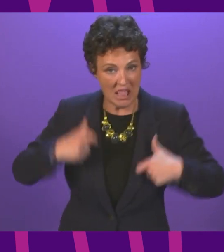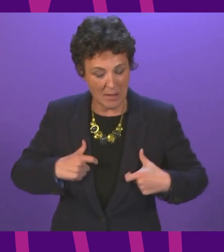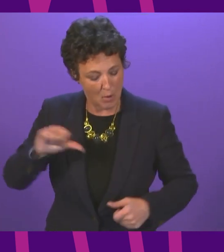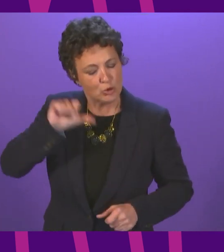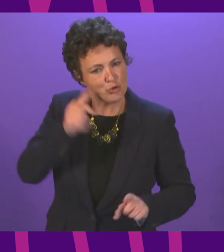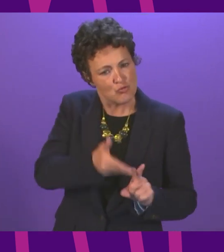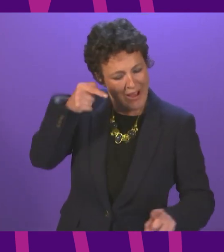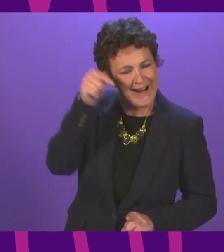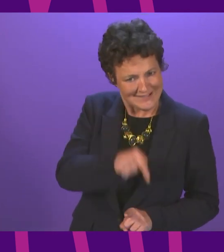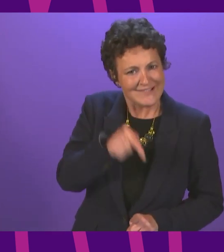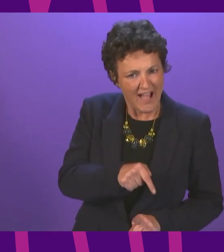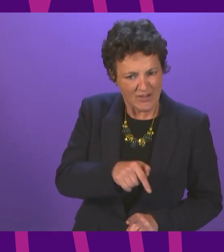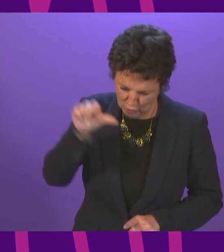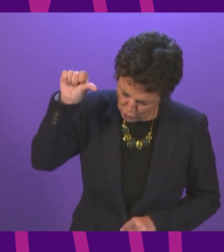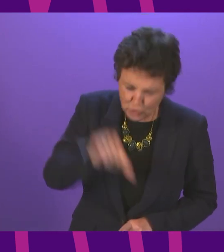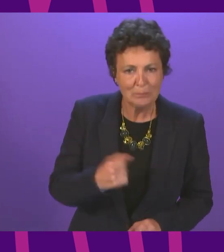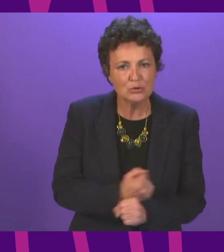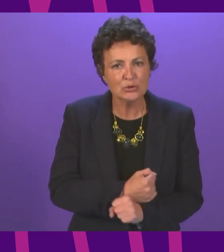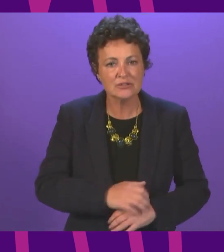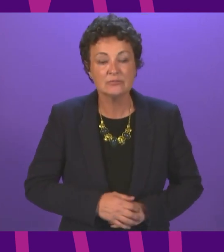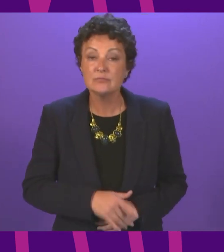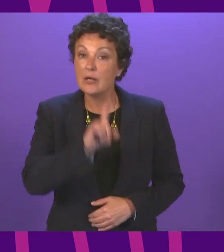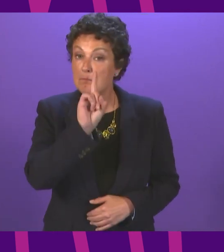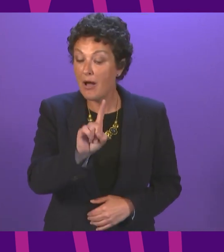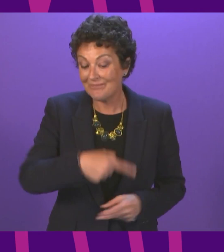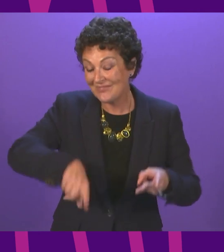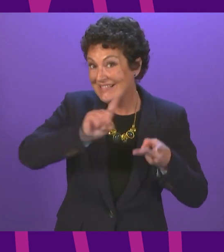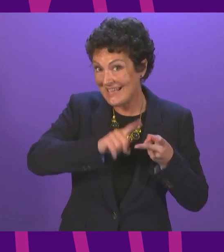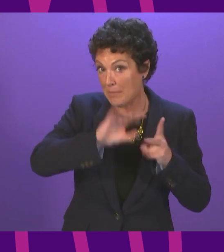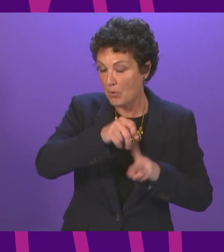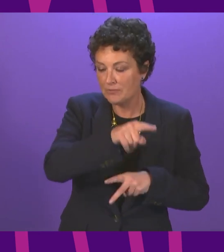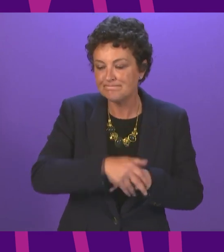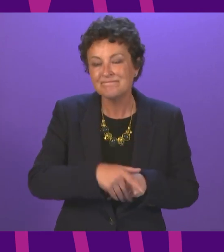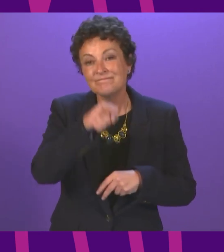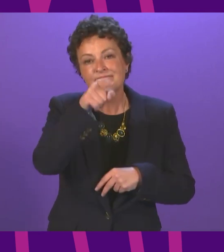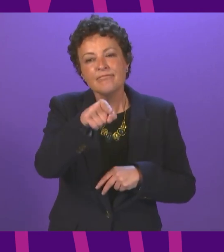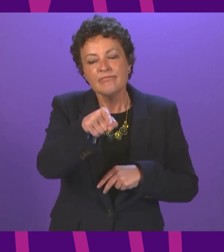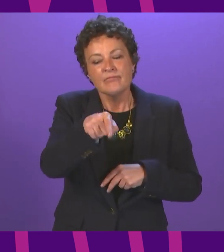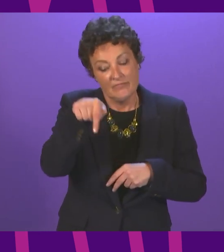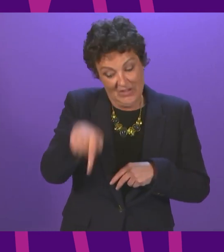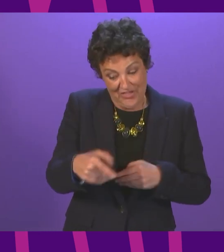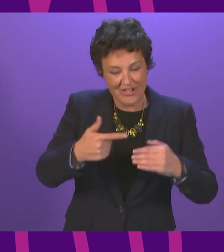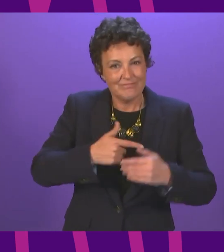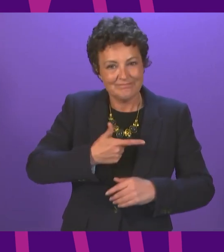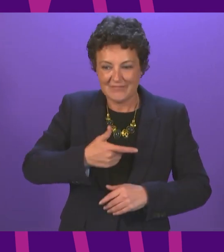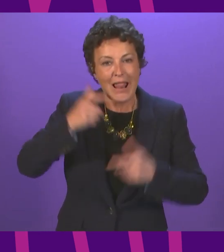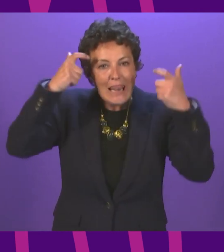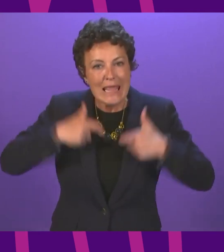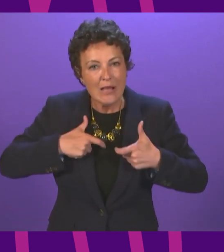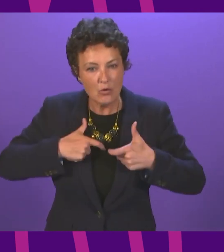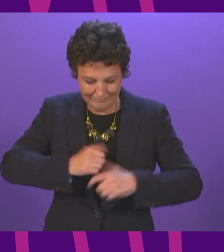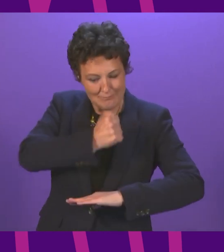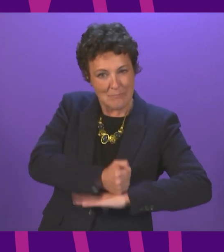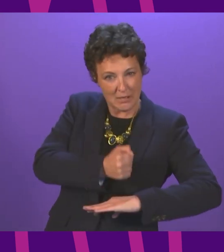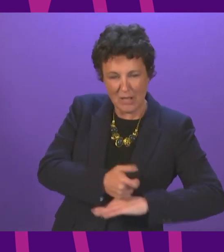of us to recognise. The second point is the threshold for the redress scheme is already low, but one of the things of course we will have to consider in